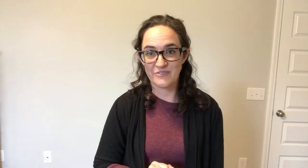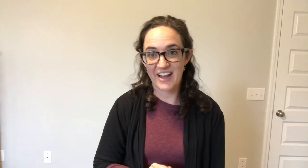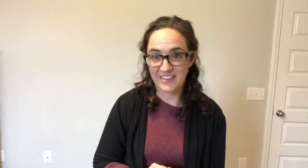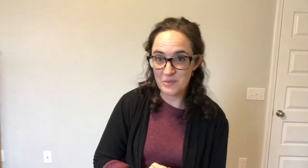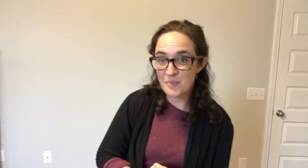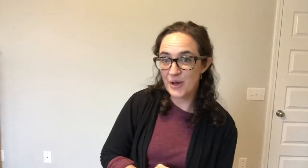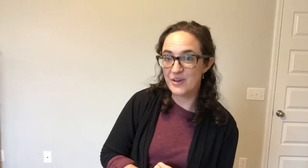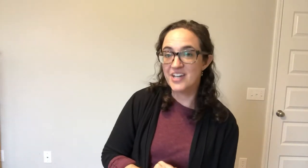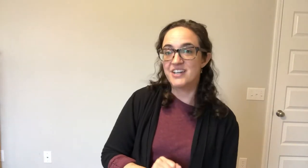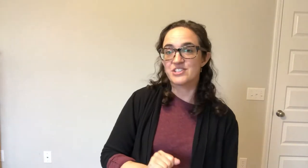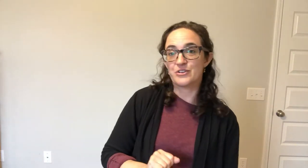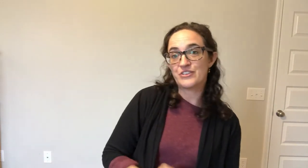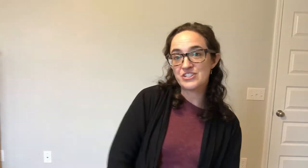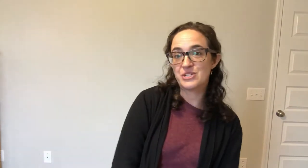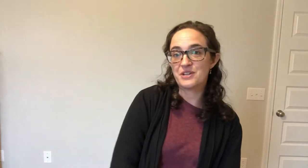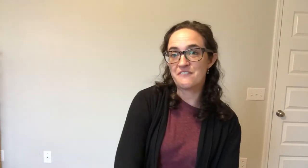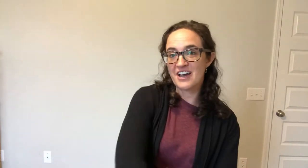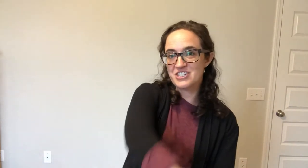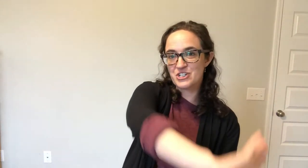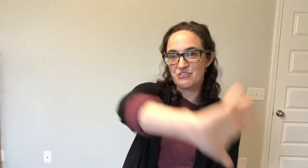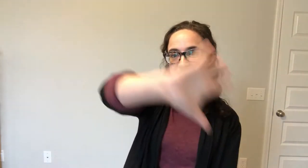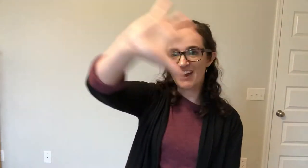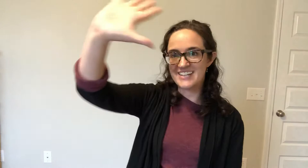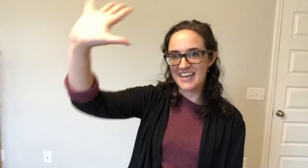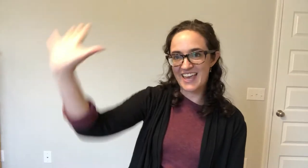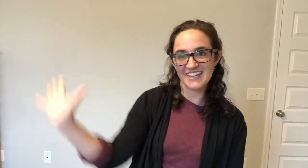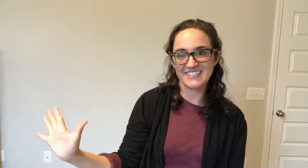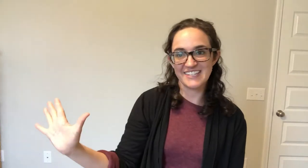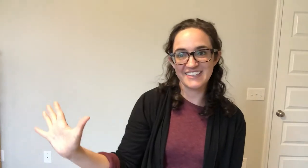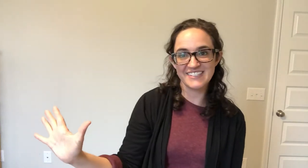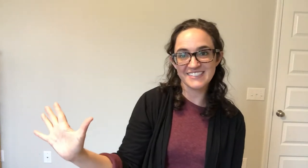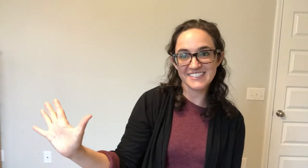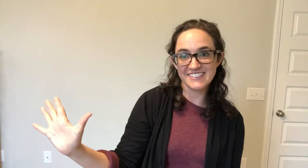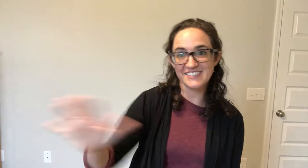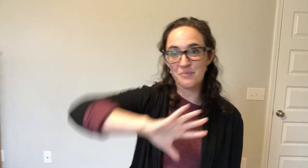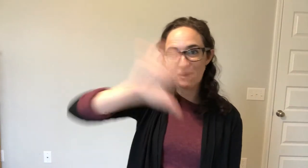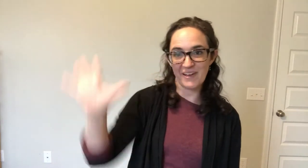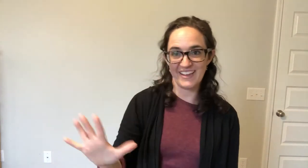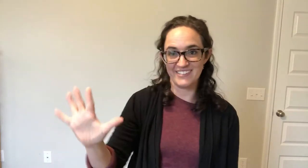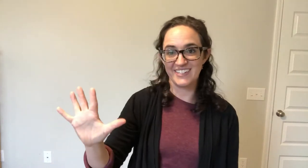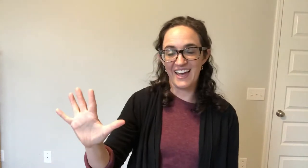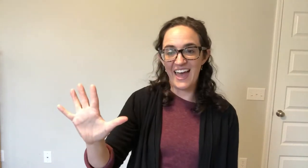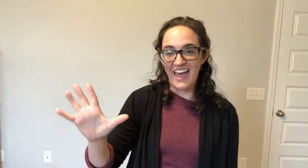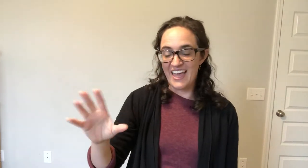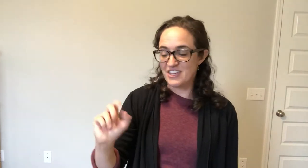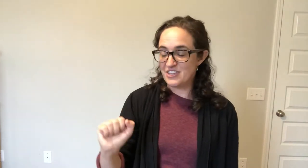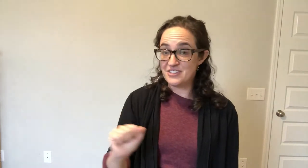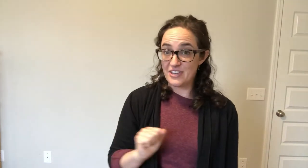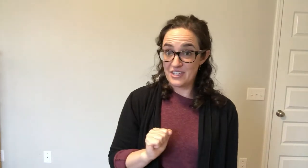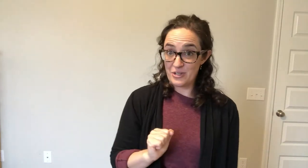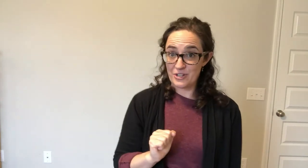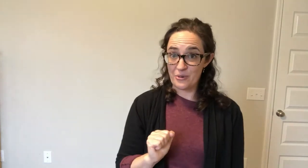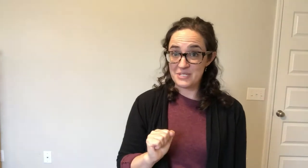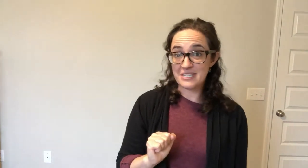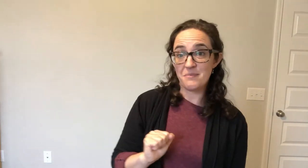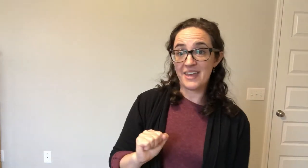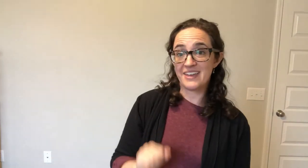violin bow. So first you want to find your right hand. This is the bow hand. You're going to make